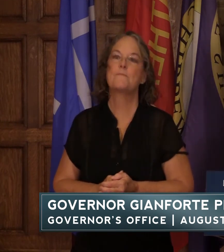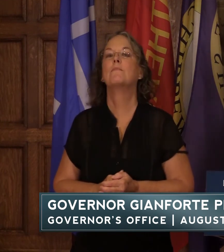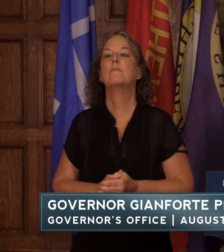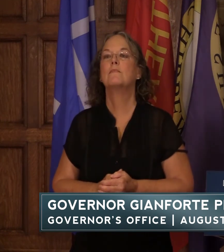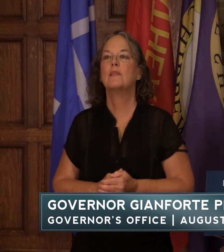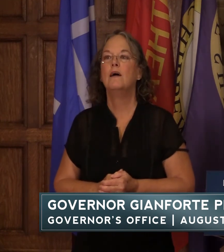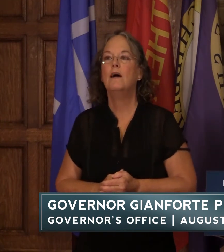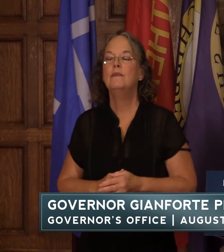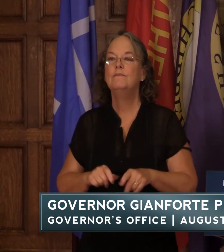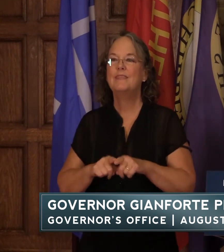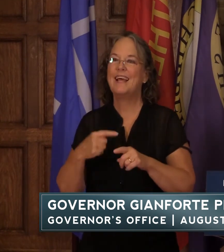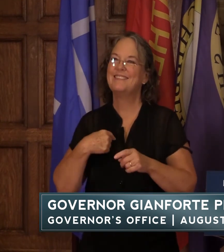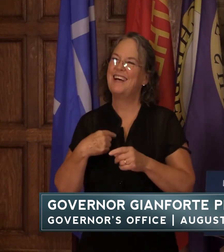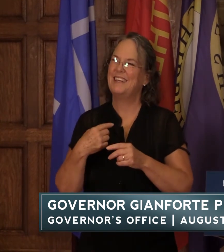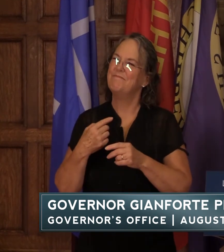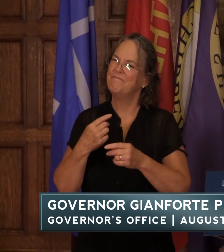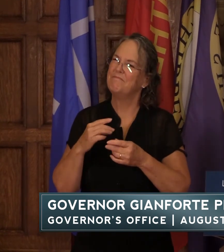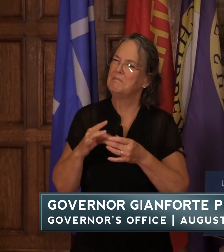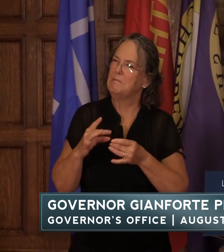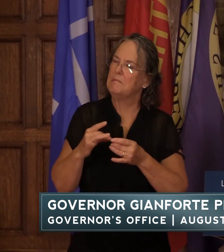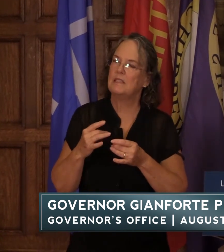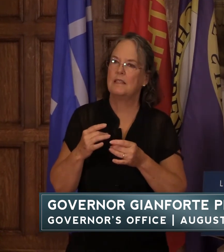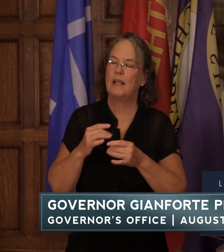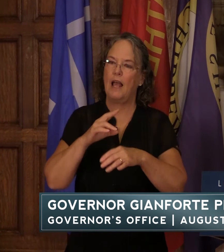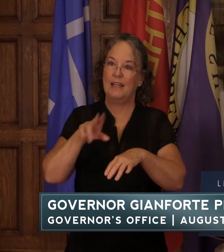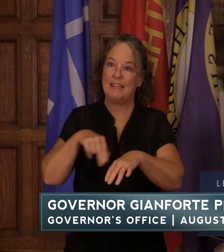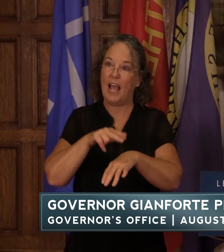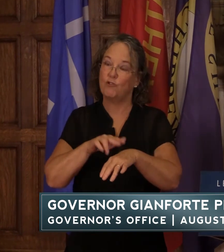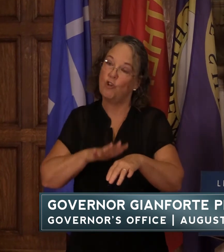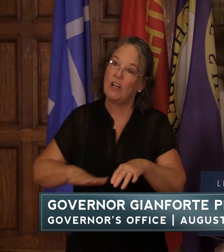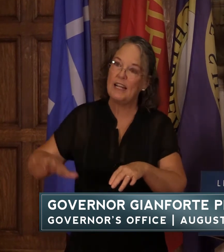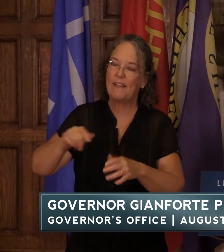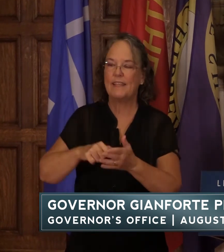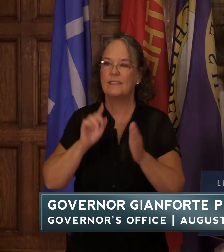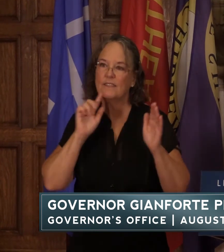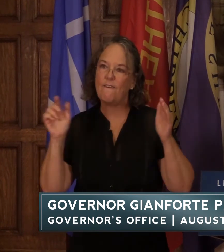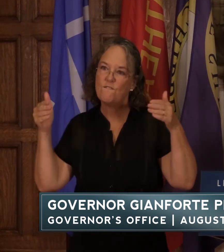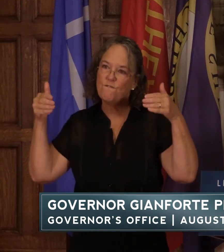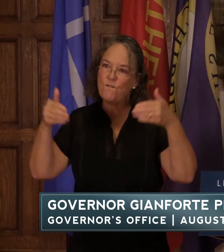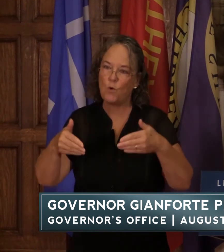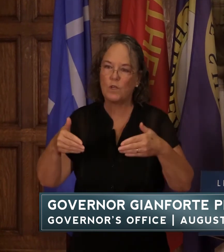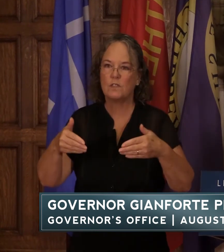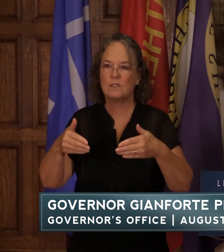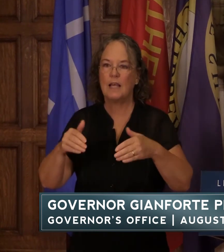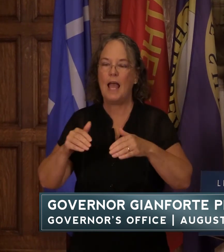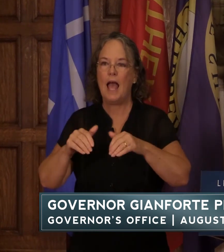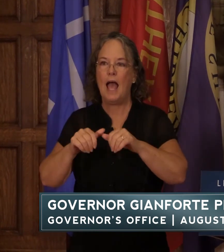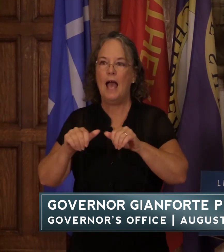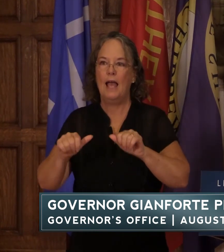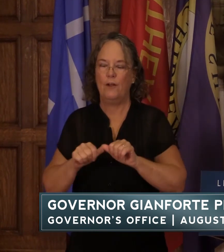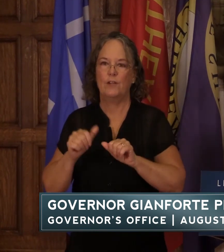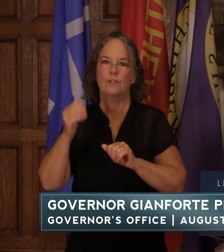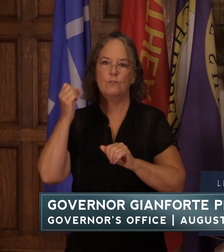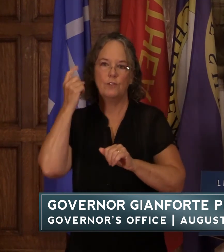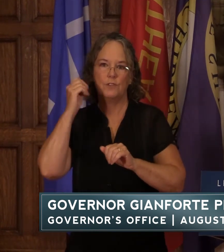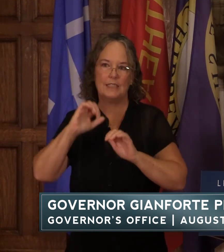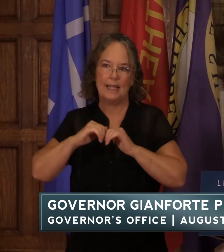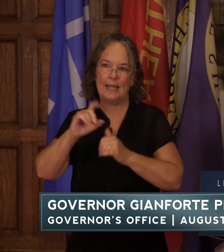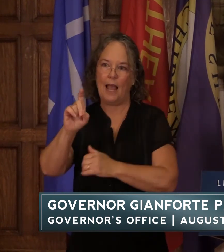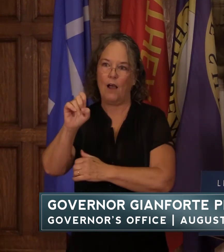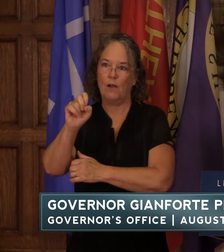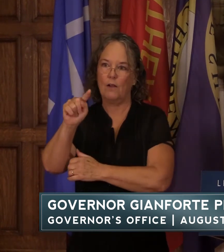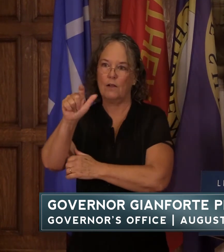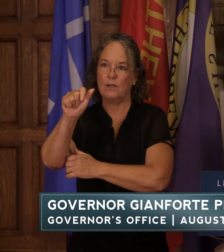so um as i briefly touched on i think nationally this is a focus area to understand how delta variant is affecting children